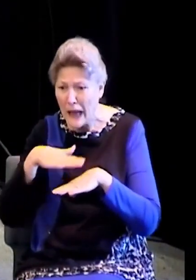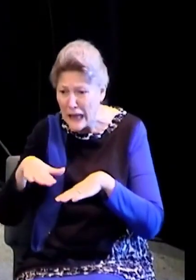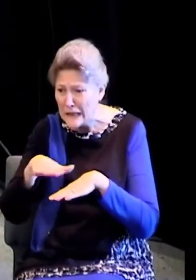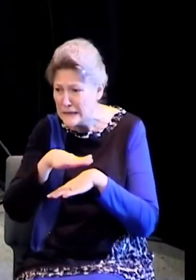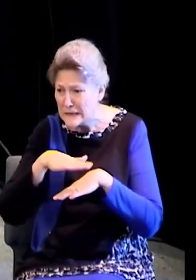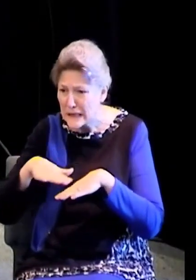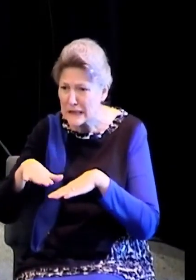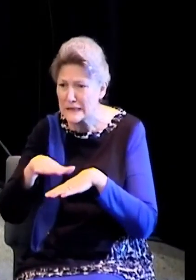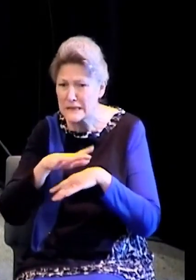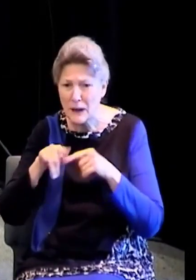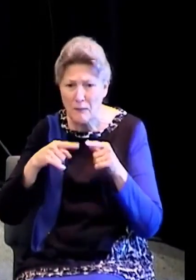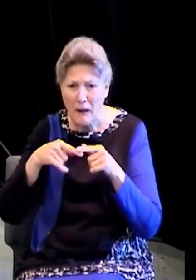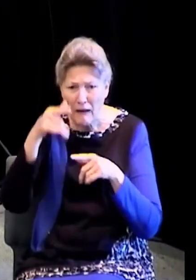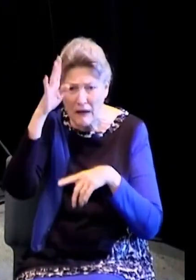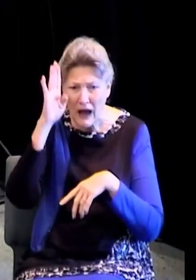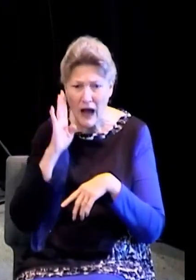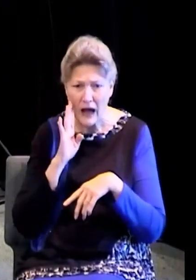starting from square one.